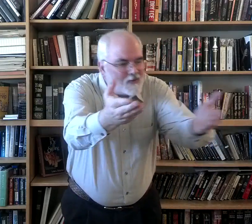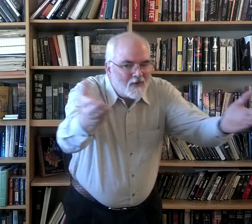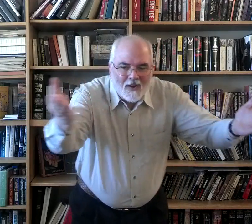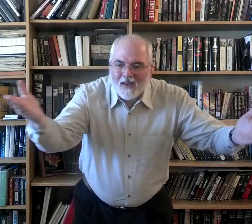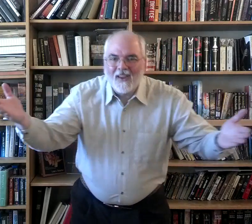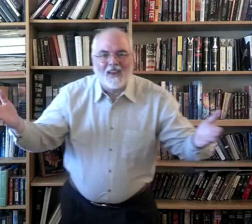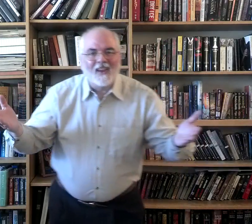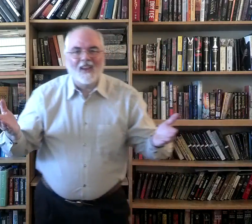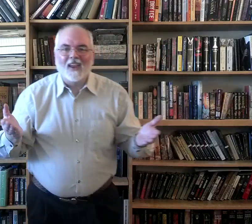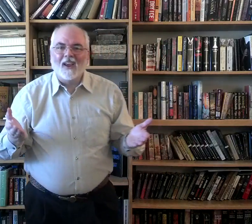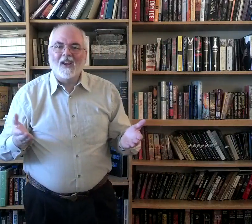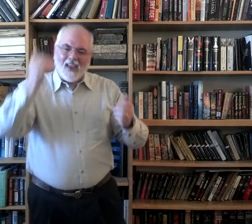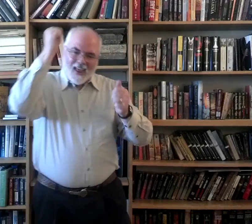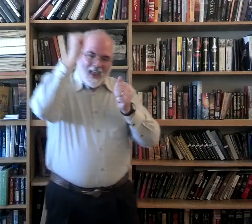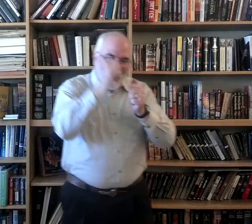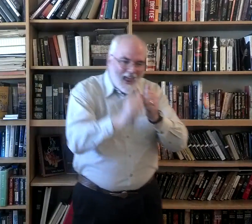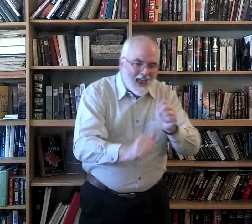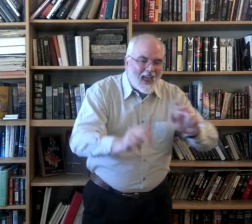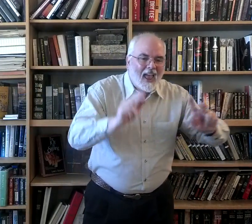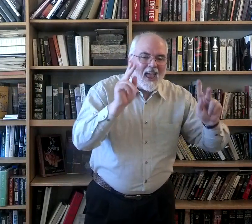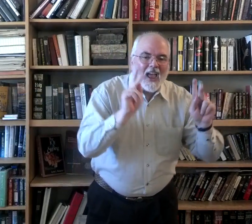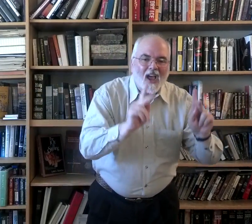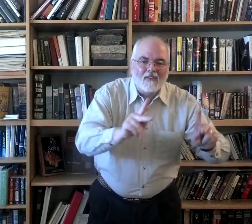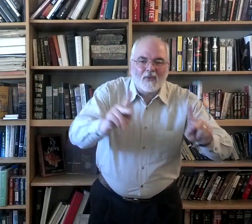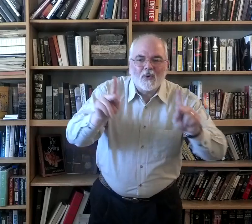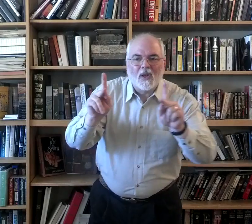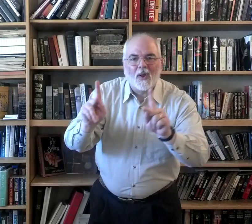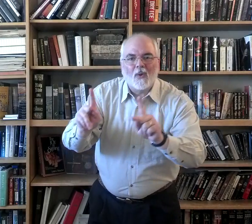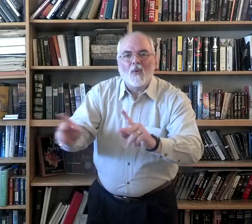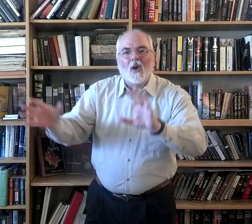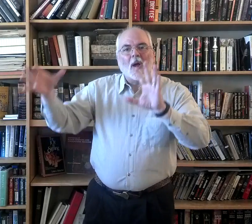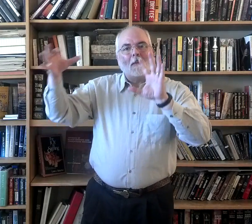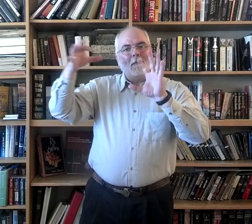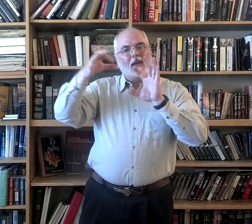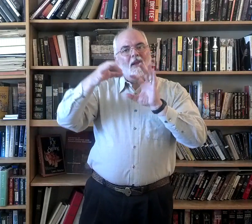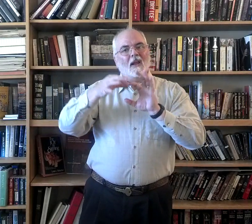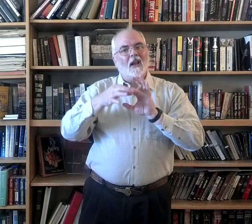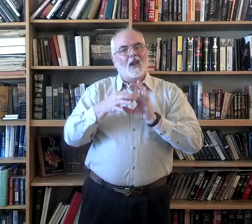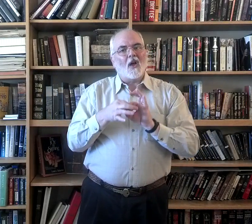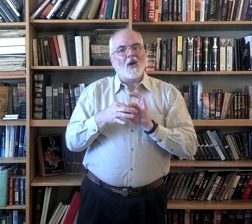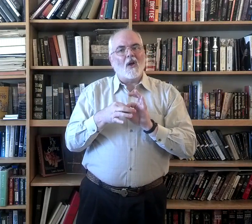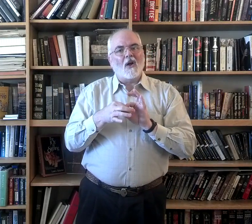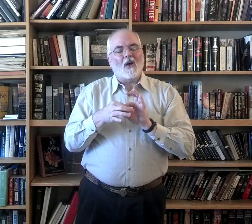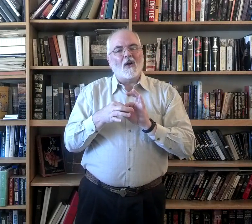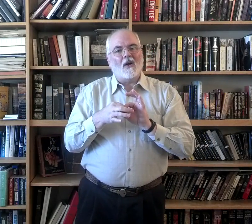here, everyone belongs.